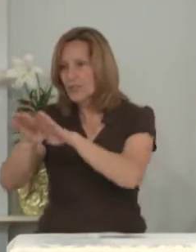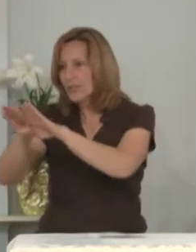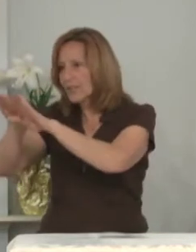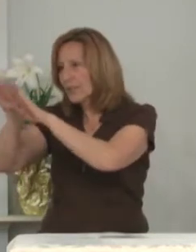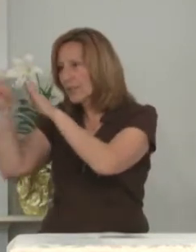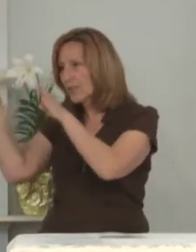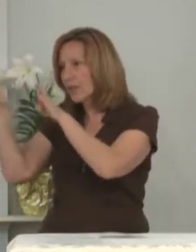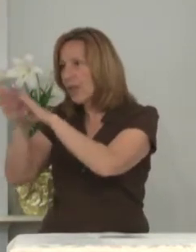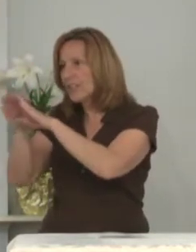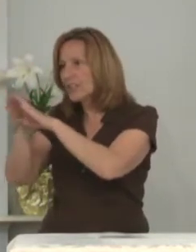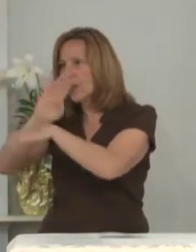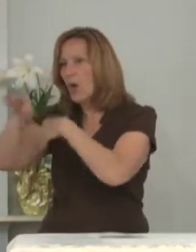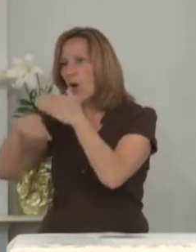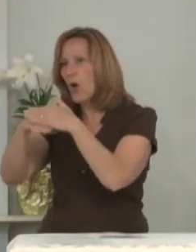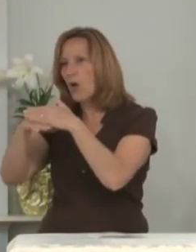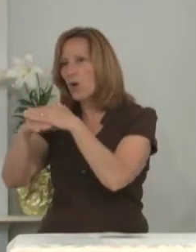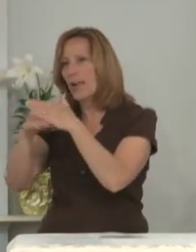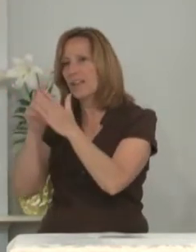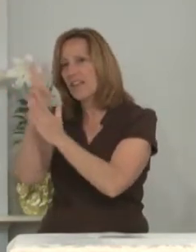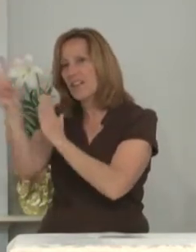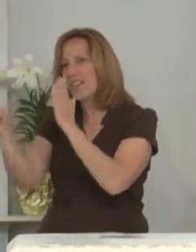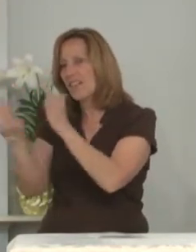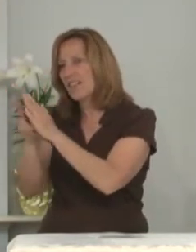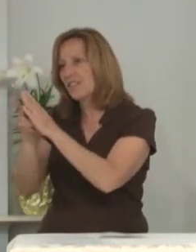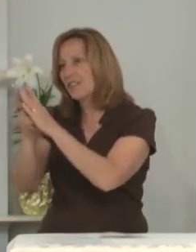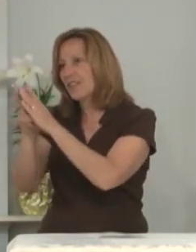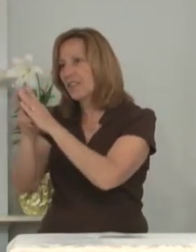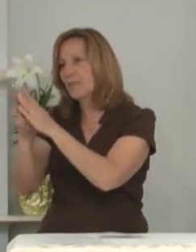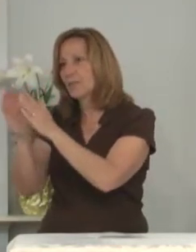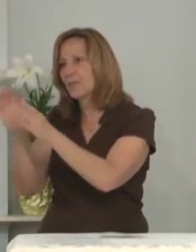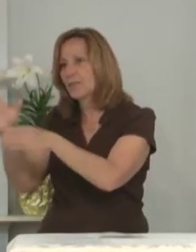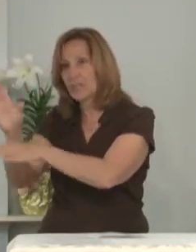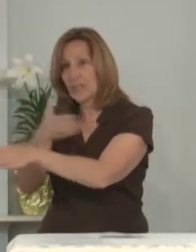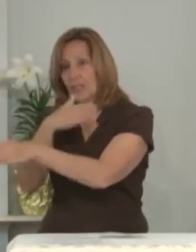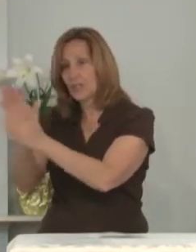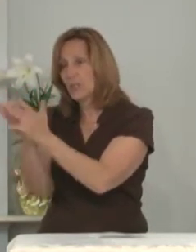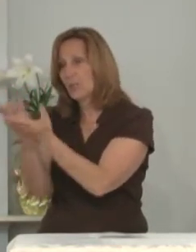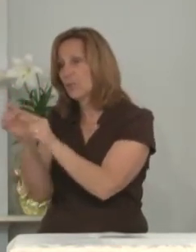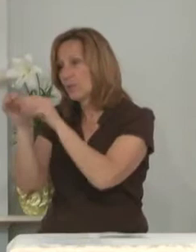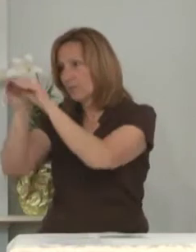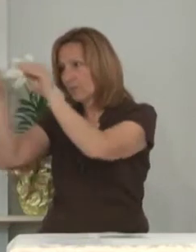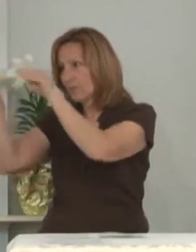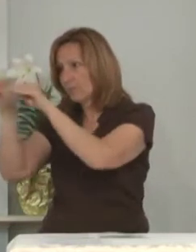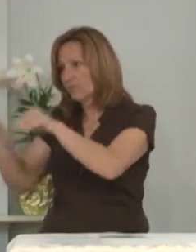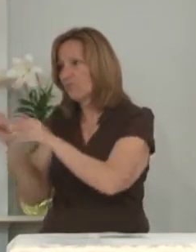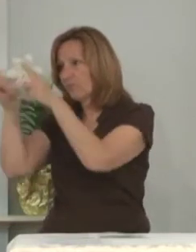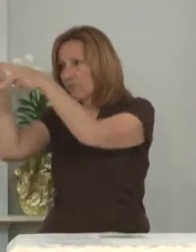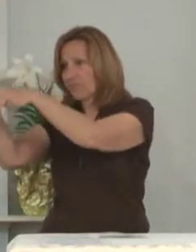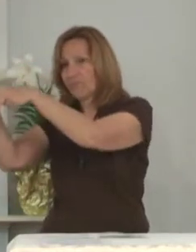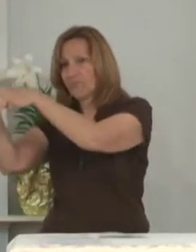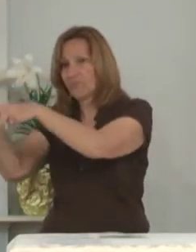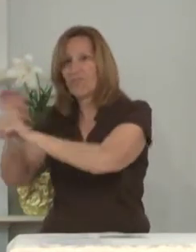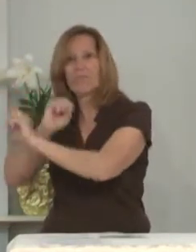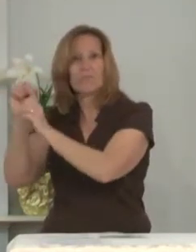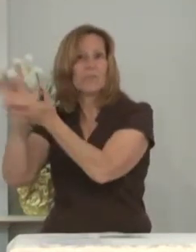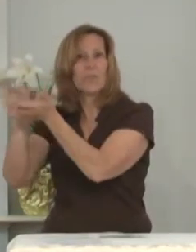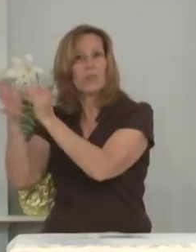where all the film strips and Sunday school hymnals were kept. No Jesus.